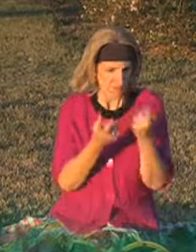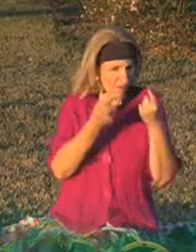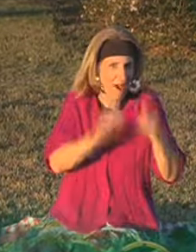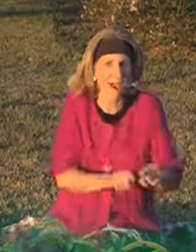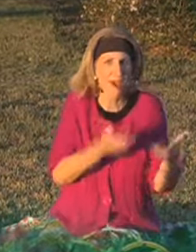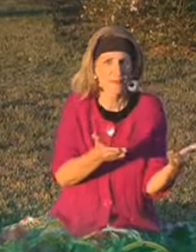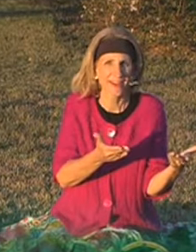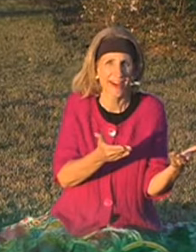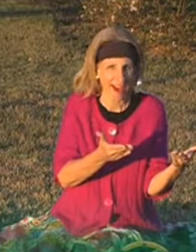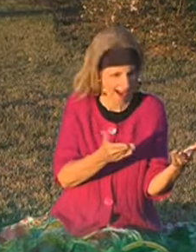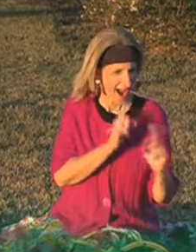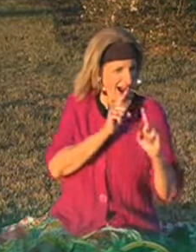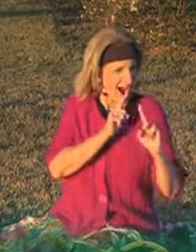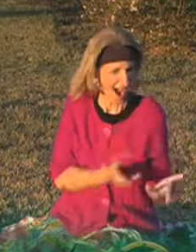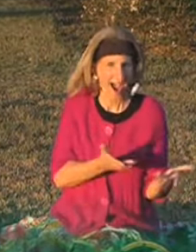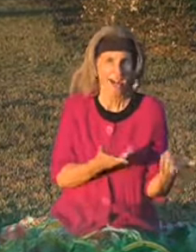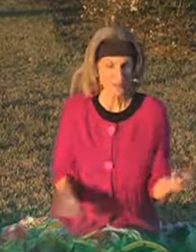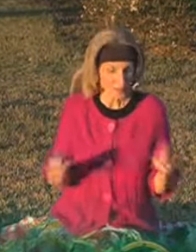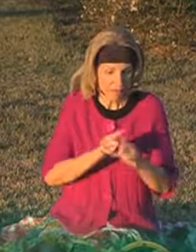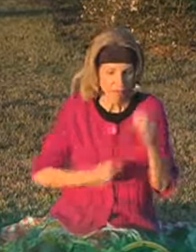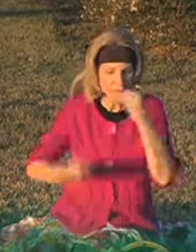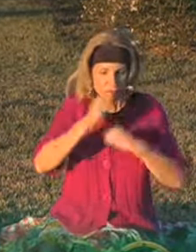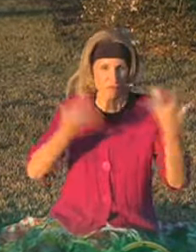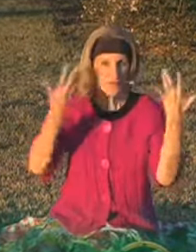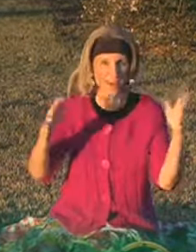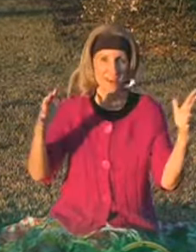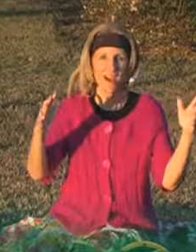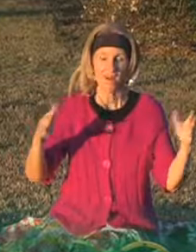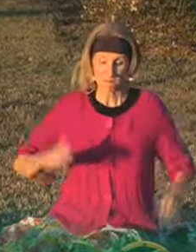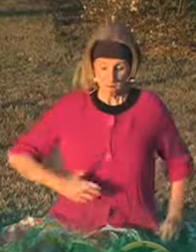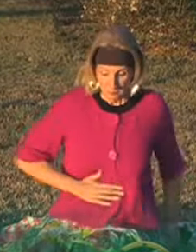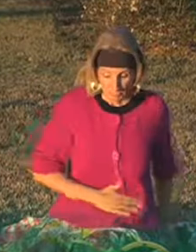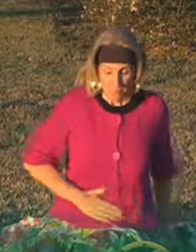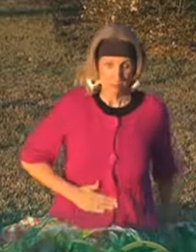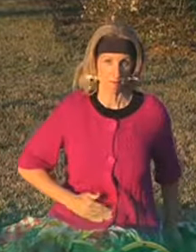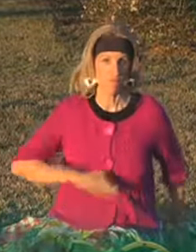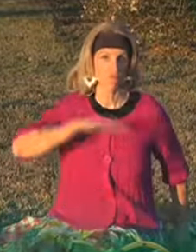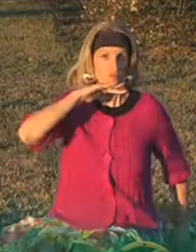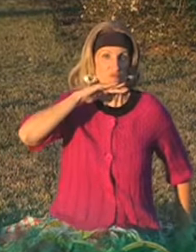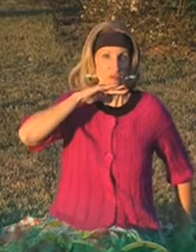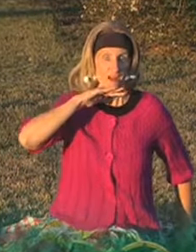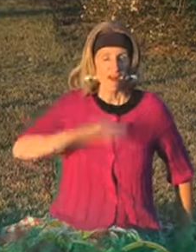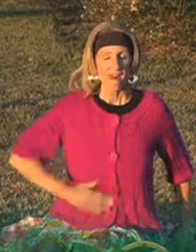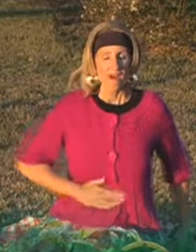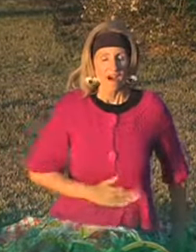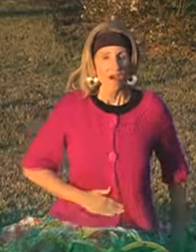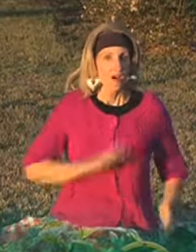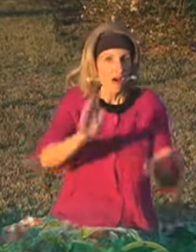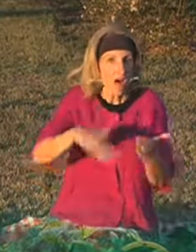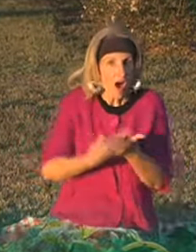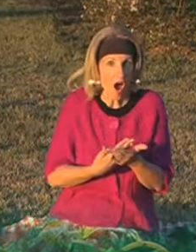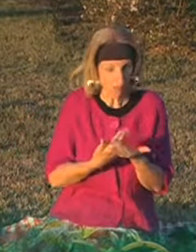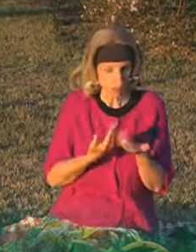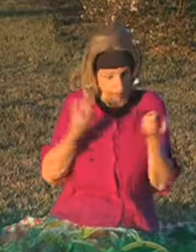prayer he said. When the dinner was over, our bellies were full. Everyone